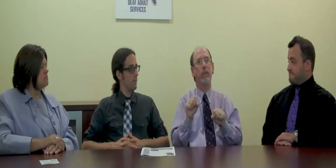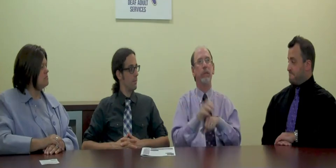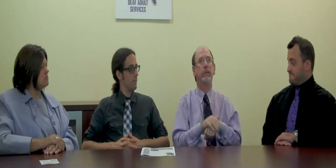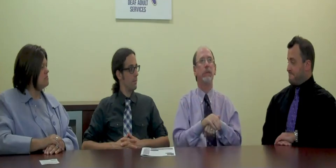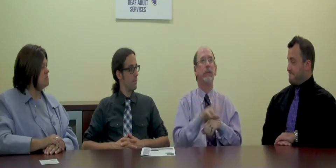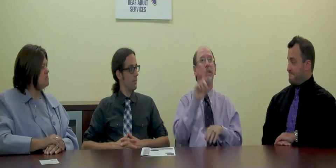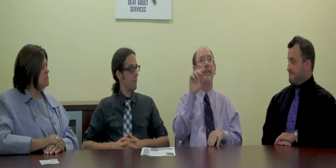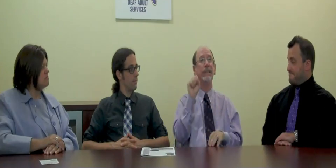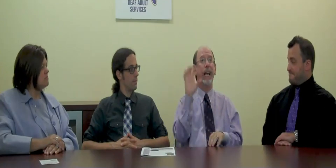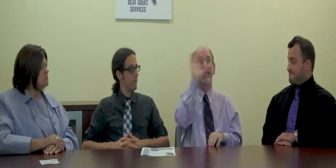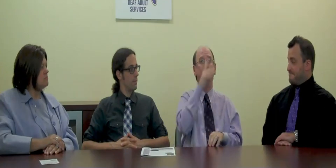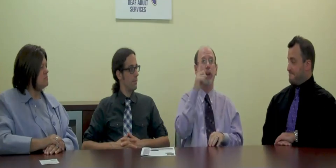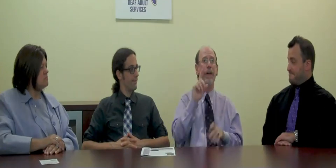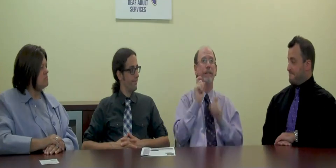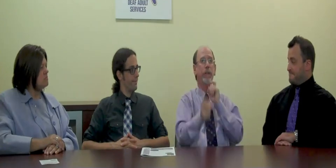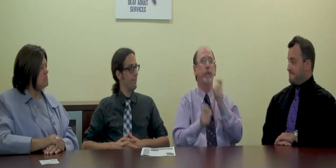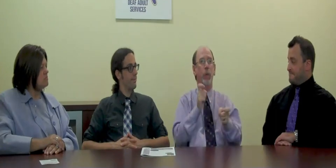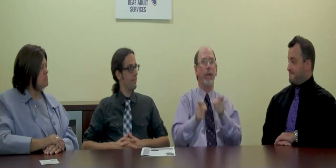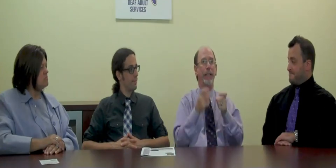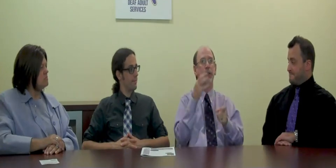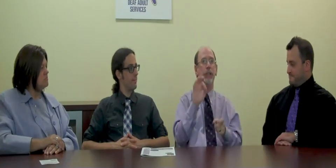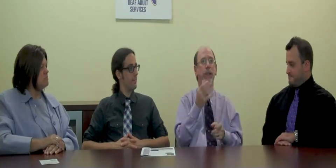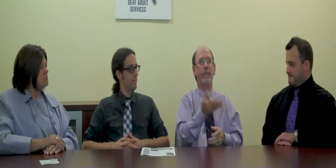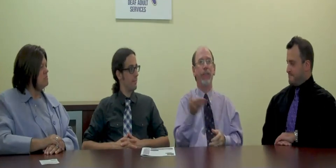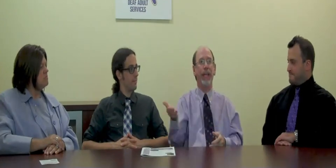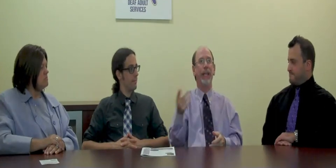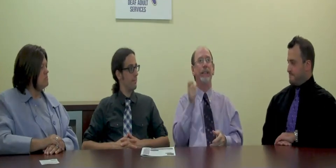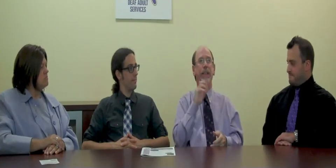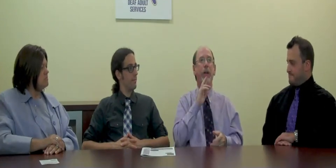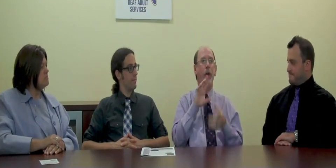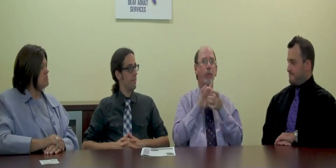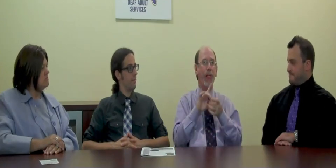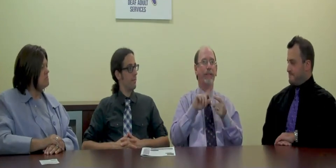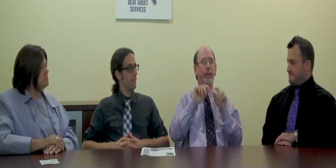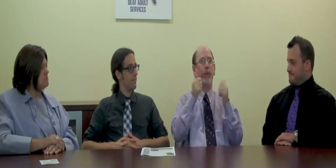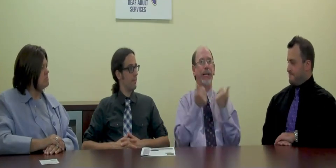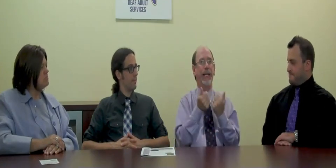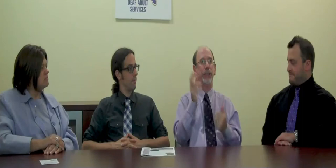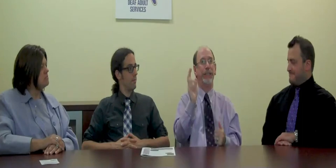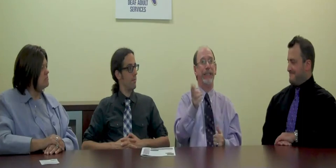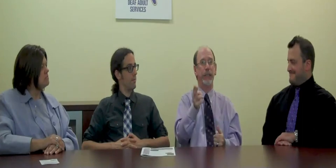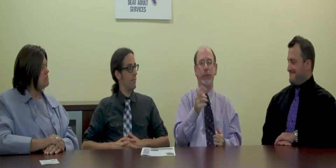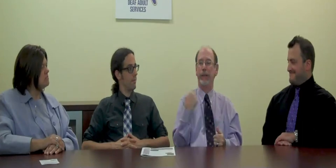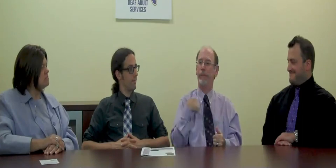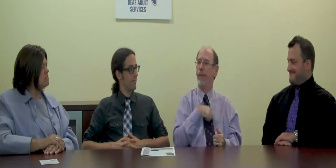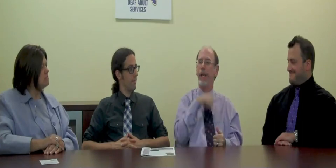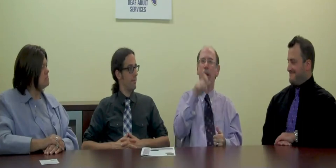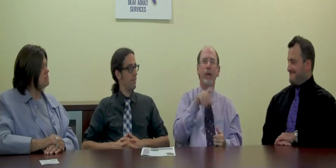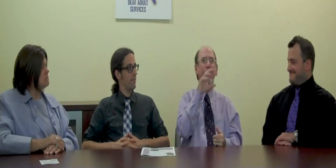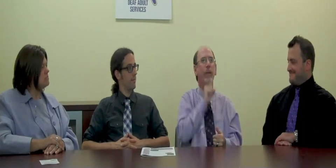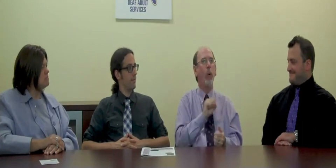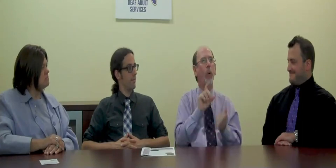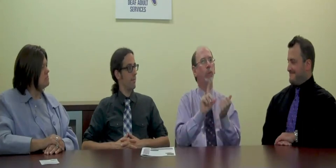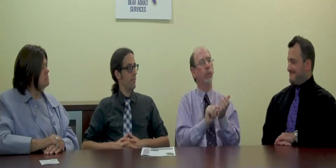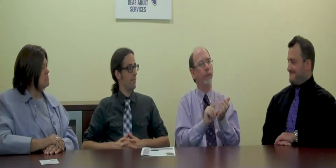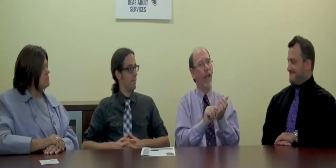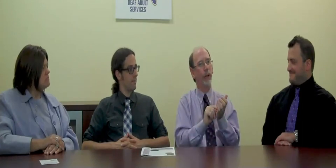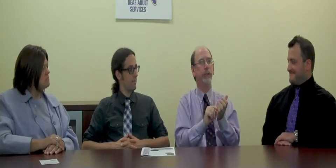collectibles. DOS is looking for donations of items that are relevant to the agency's history. We